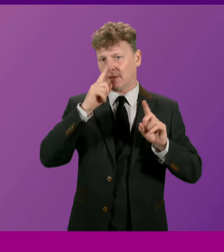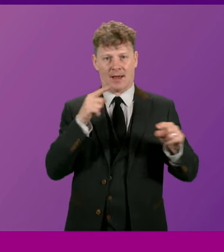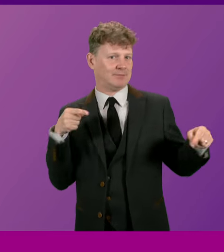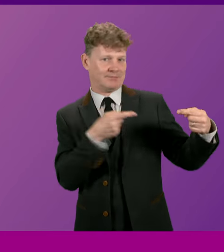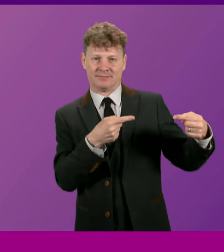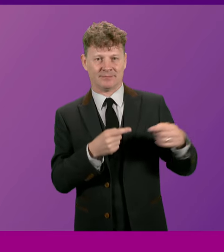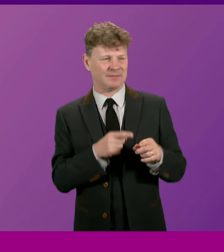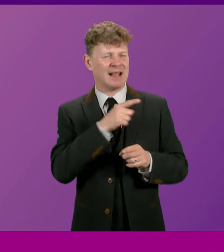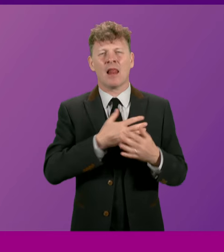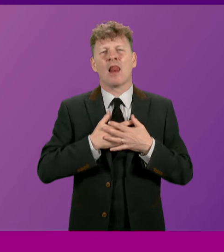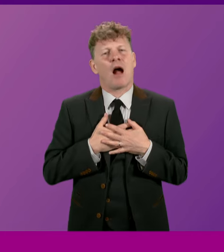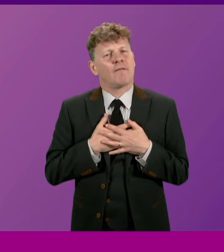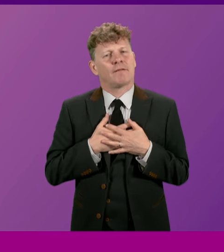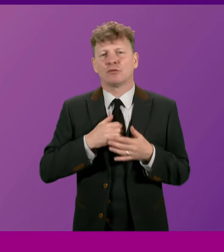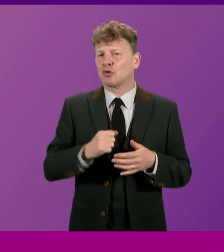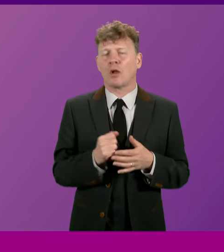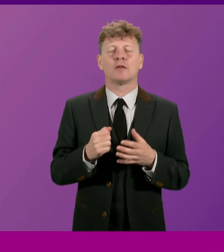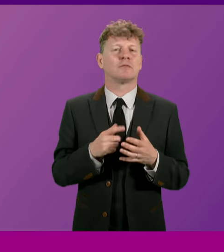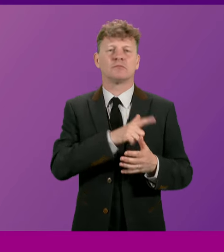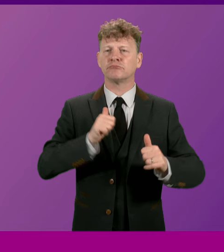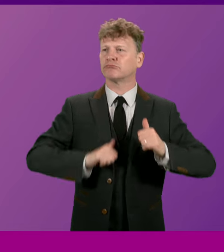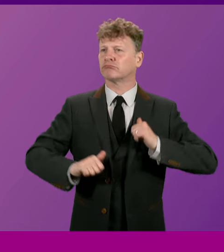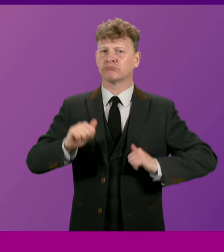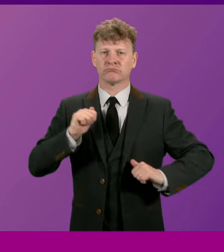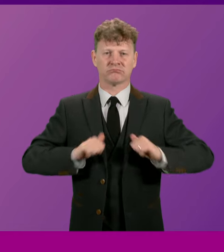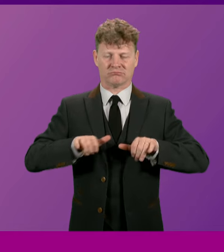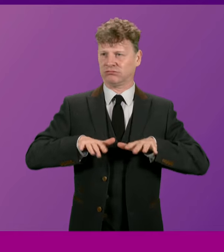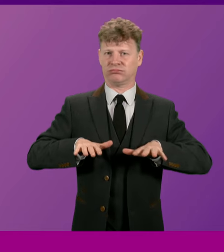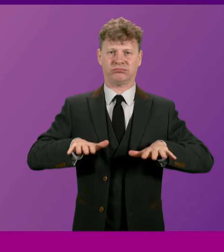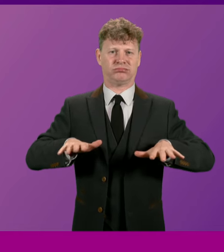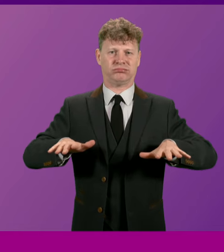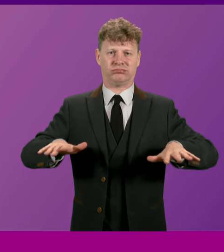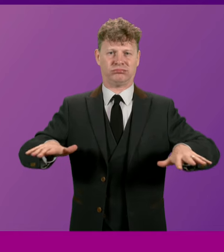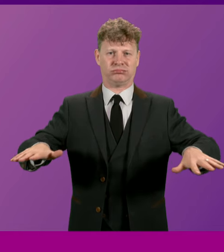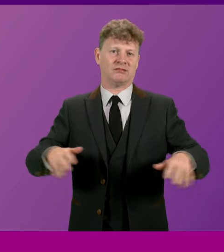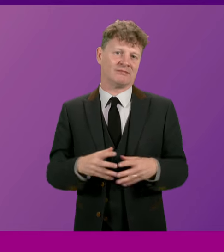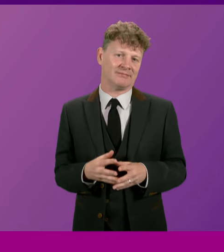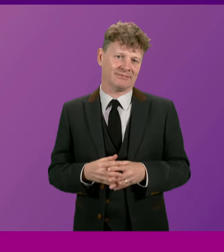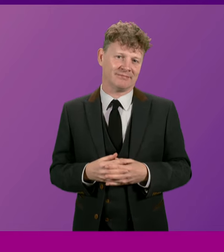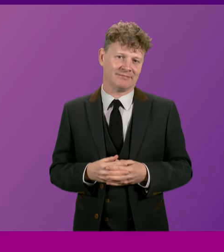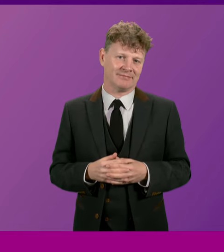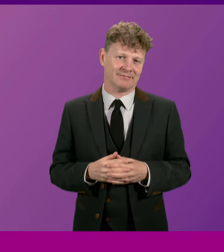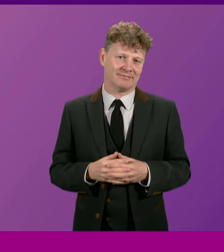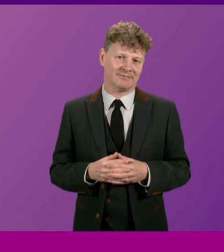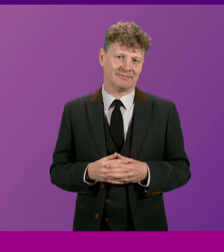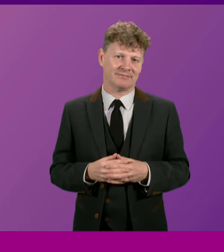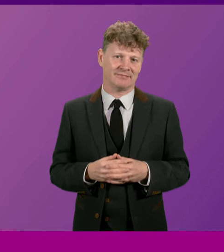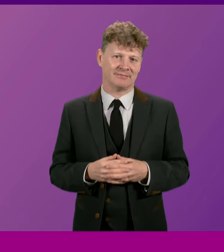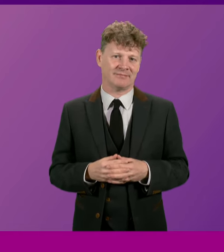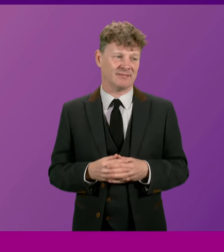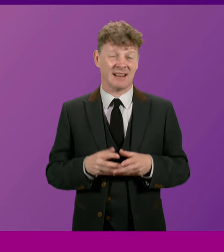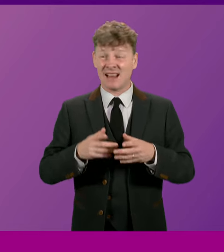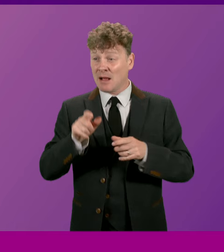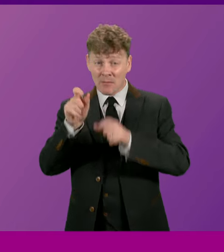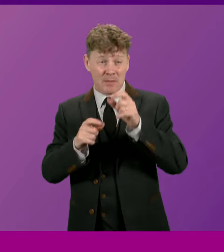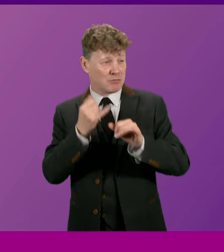loved this country with a pride that radiated from his very being. Even his critics